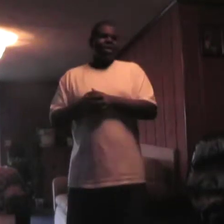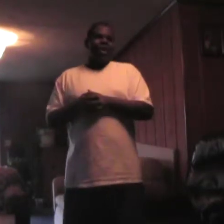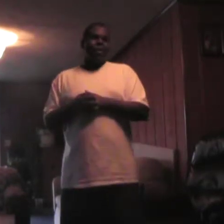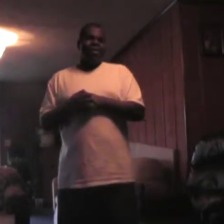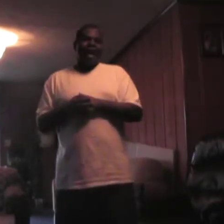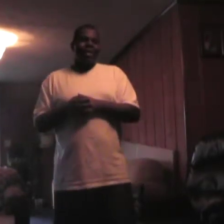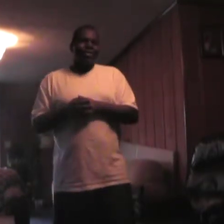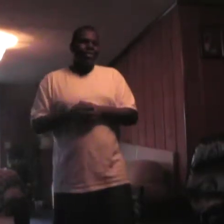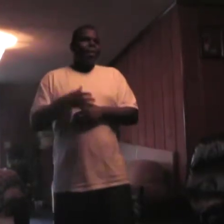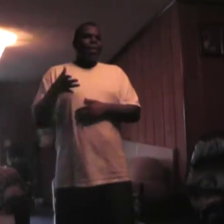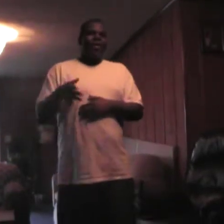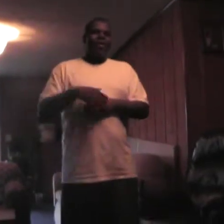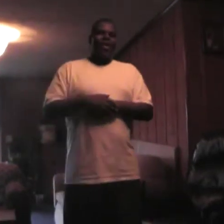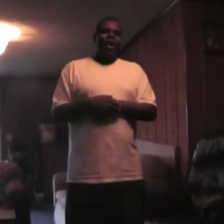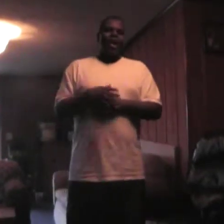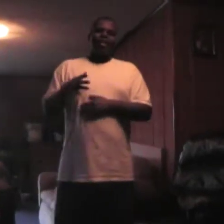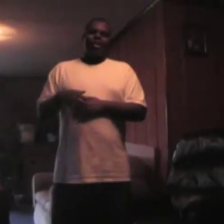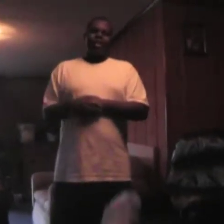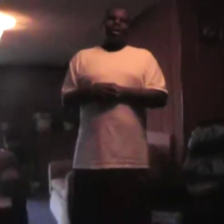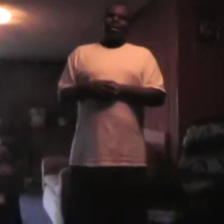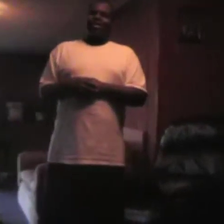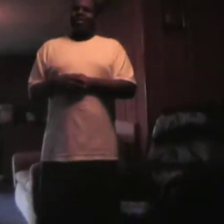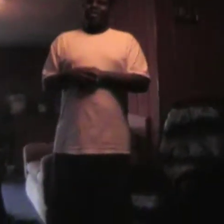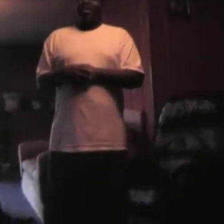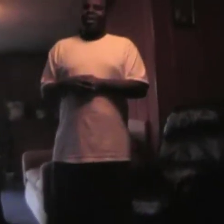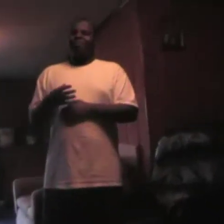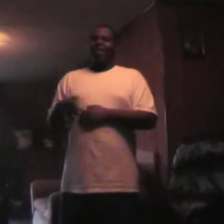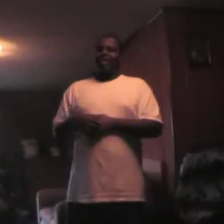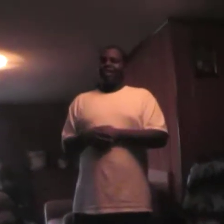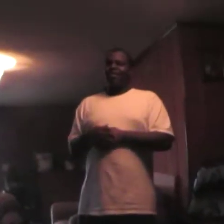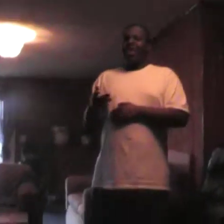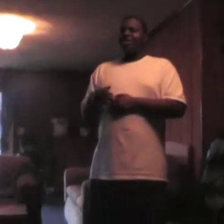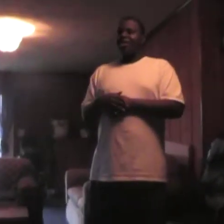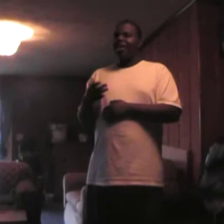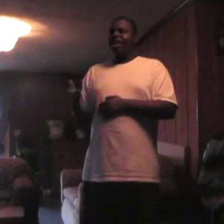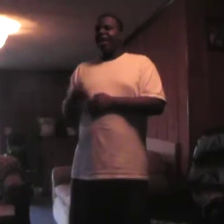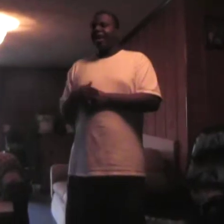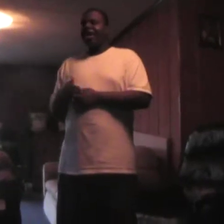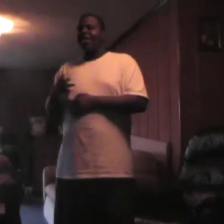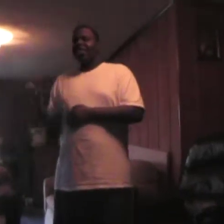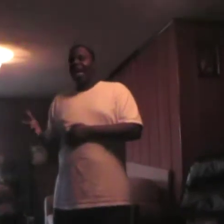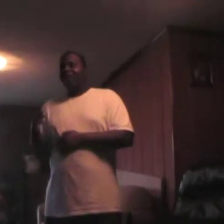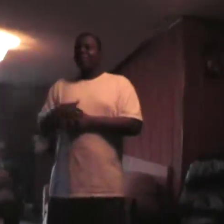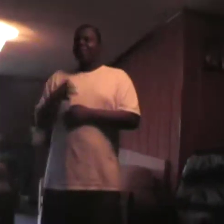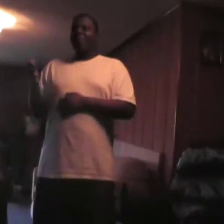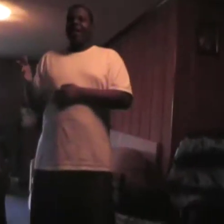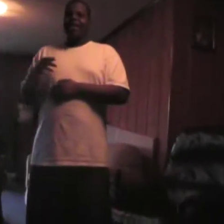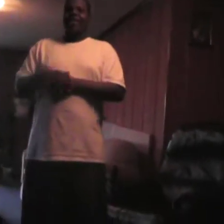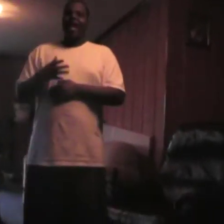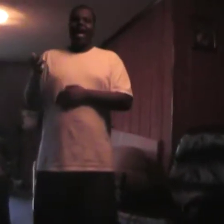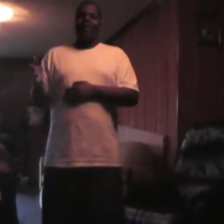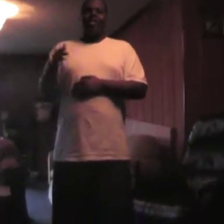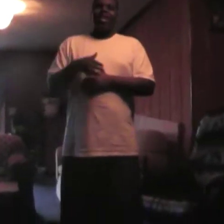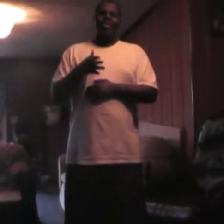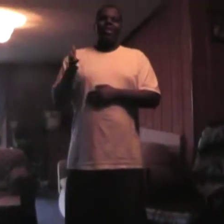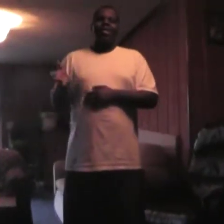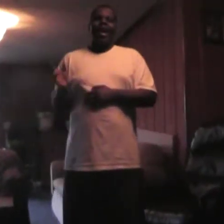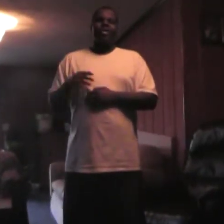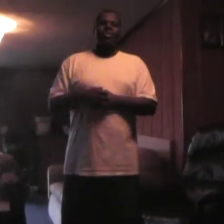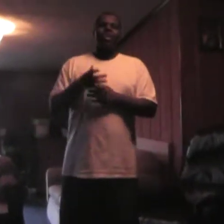an aerodactyl. Matter of fact, I'm a like an aerodactyl. Matter of fact, I'm a pterodactyl.